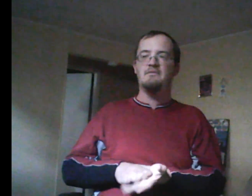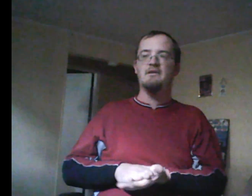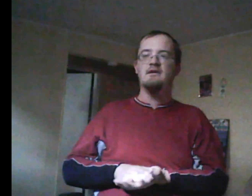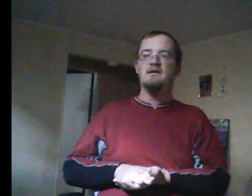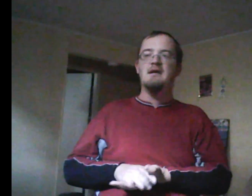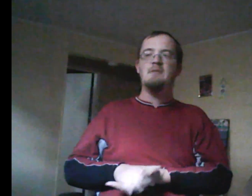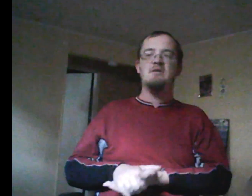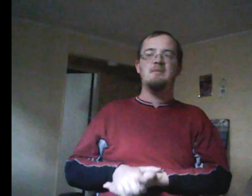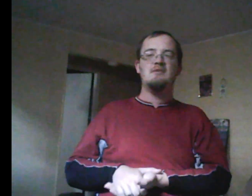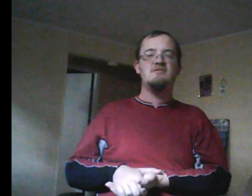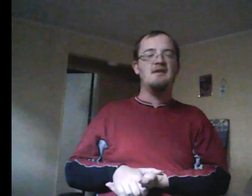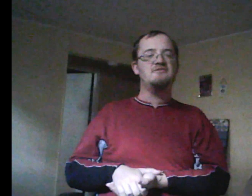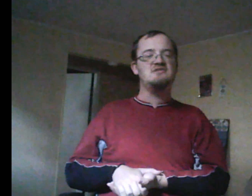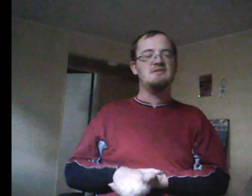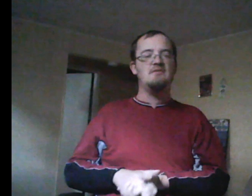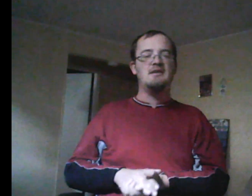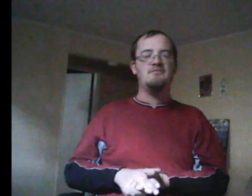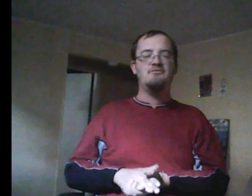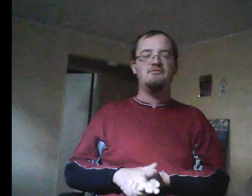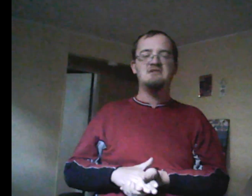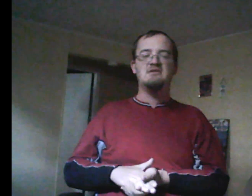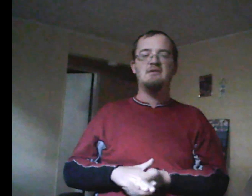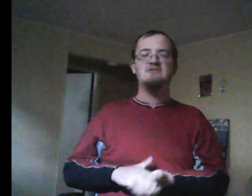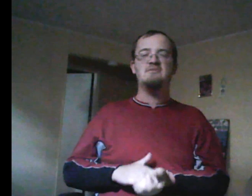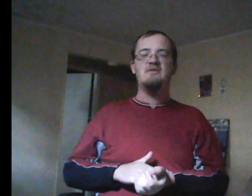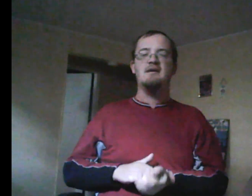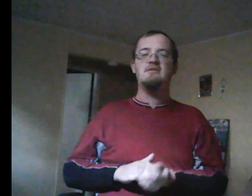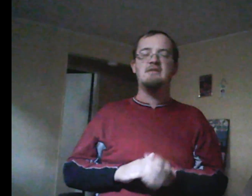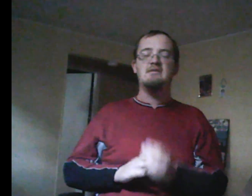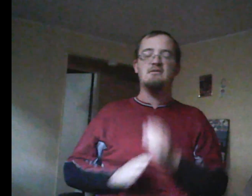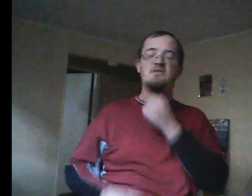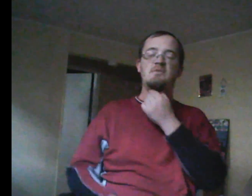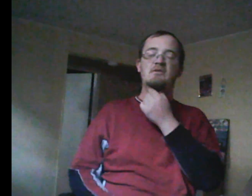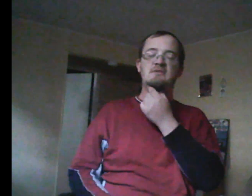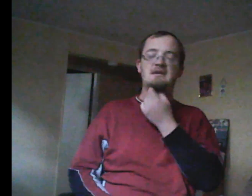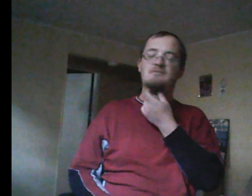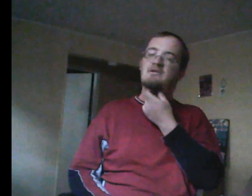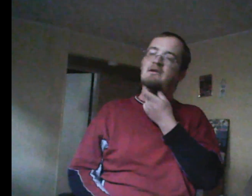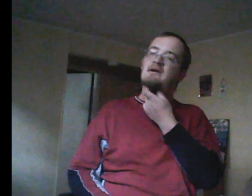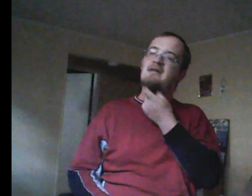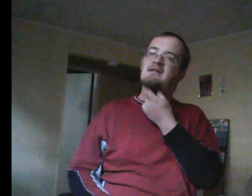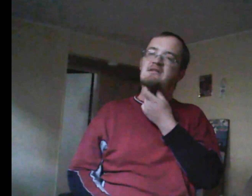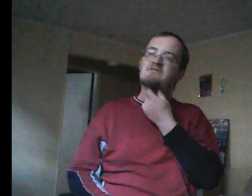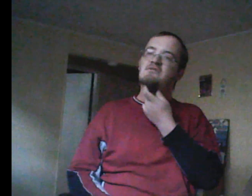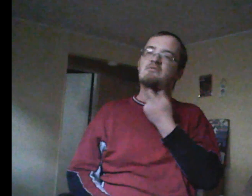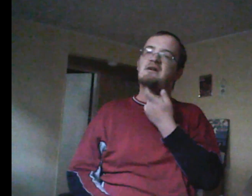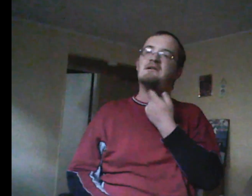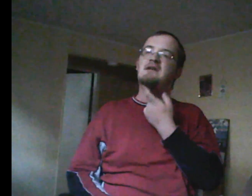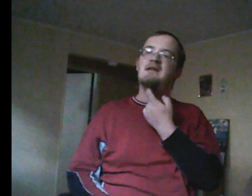Emma is all by herself. She doesn't really have much interaction with anyone other than the Quiz Bowl team. And that leads to Rick getting into